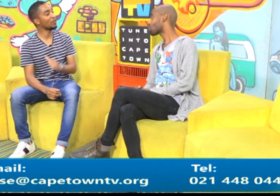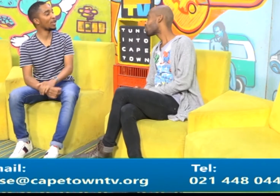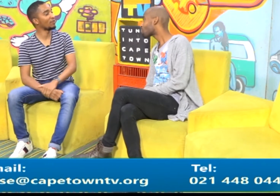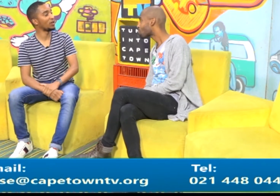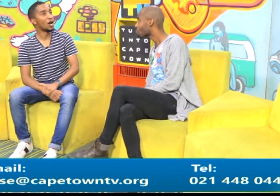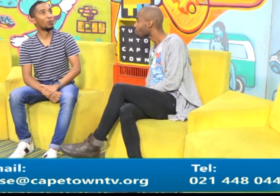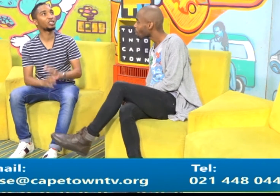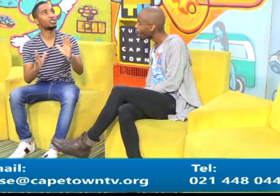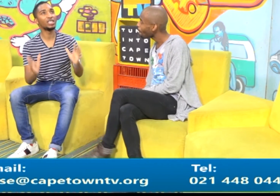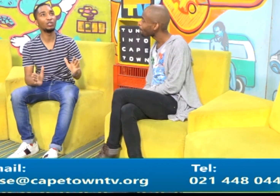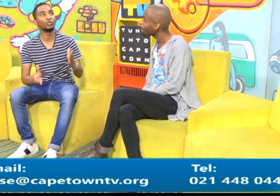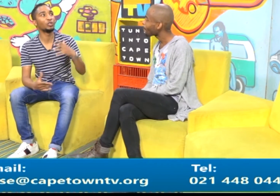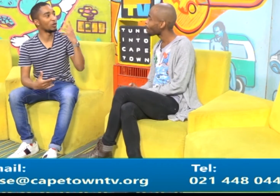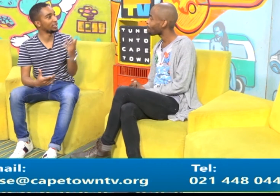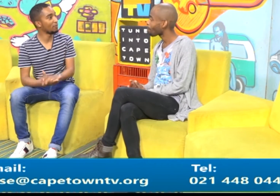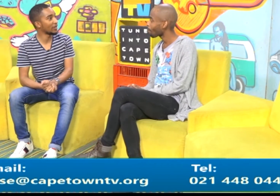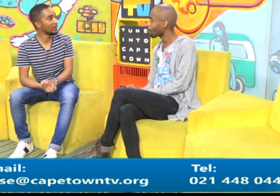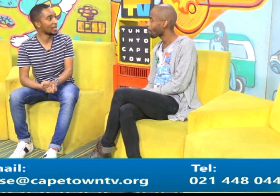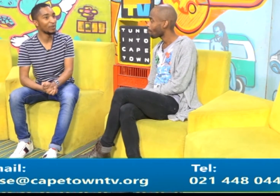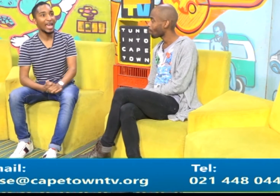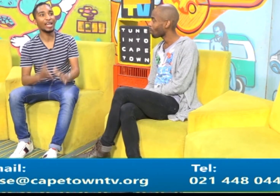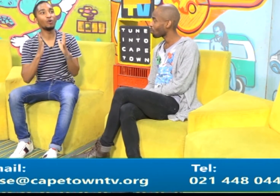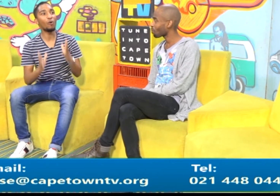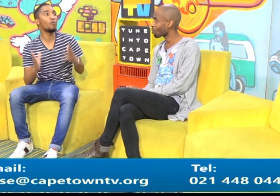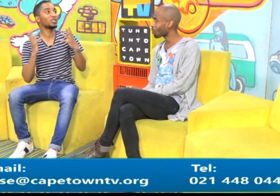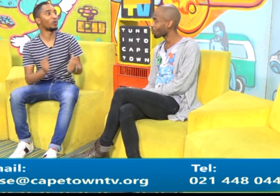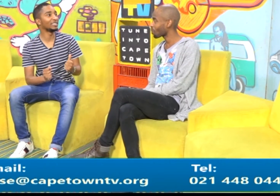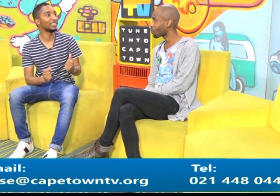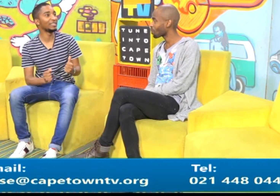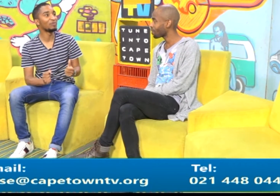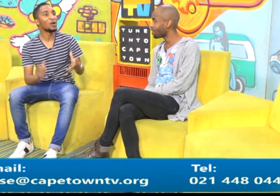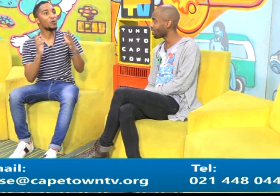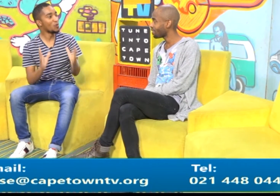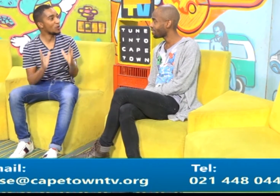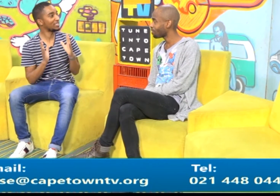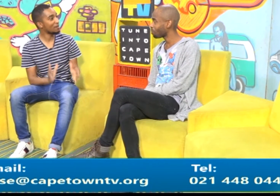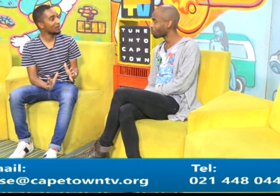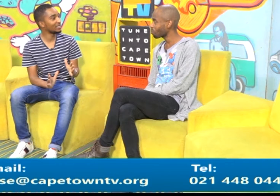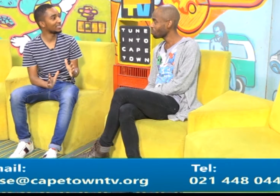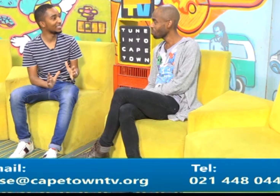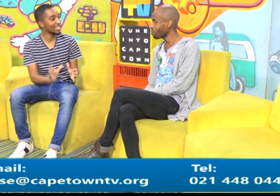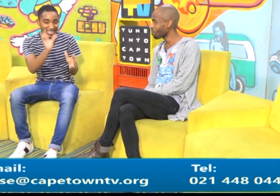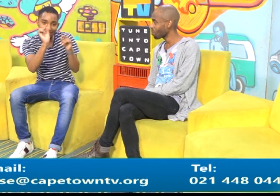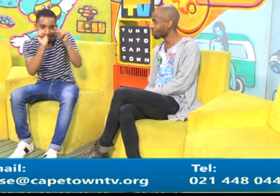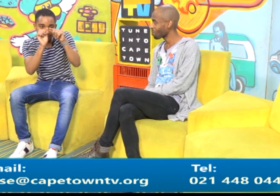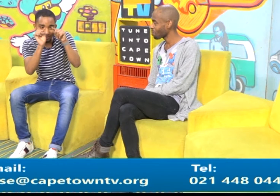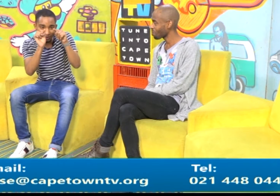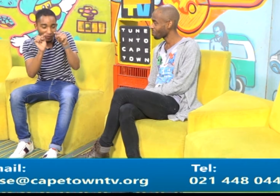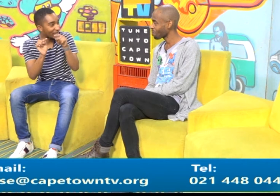if you ever watch the news Or you're watching a programme And you are always wondering Who is that person in the little square